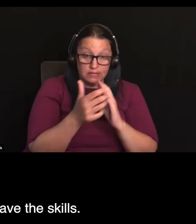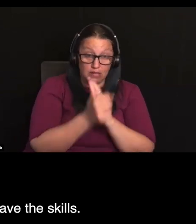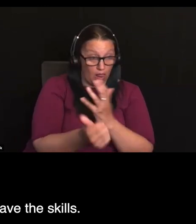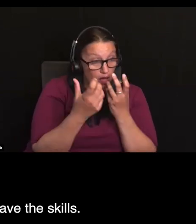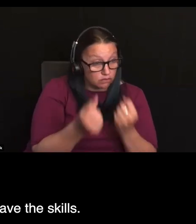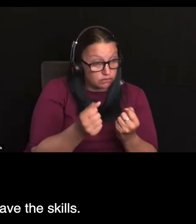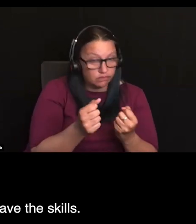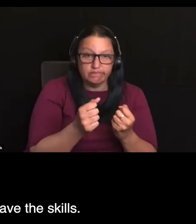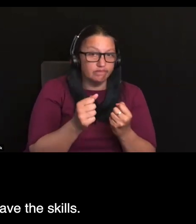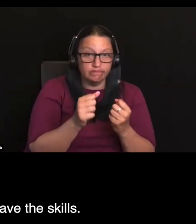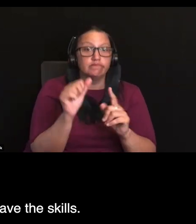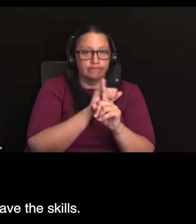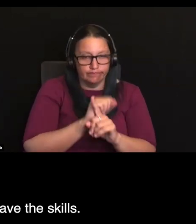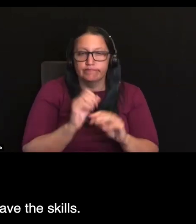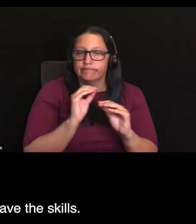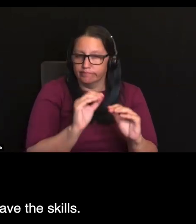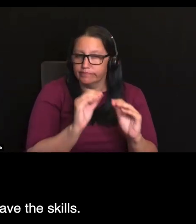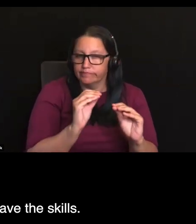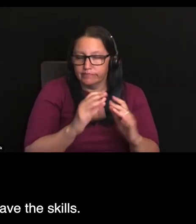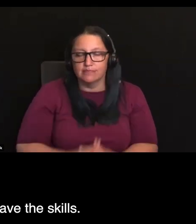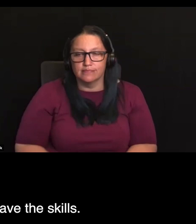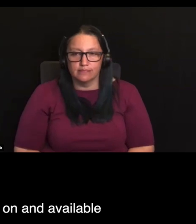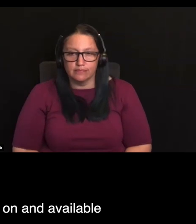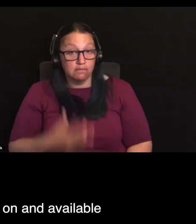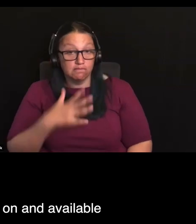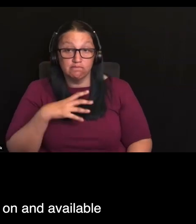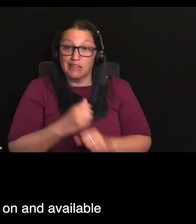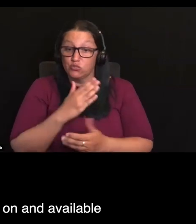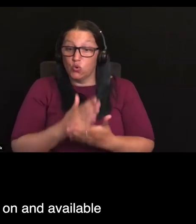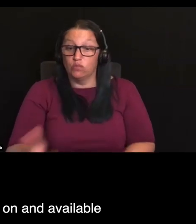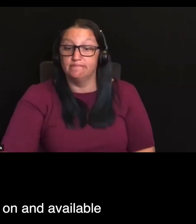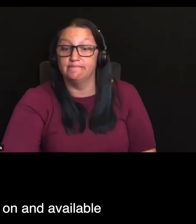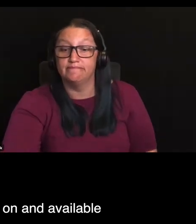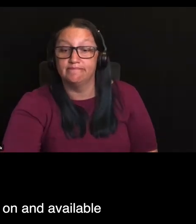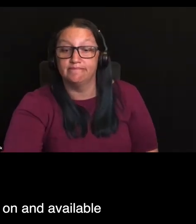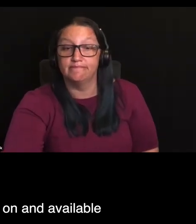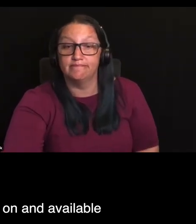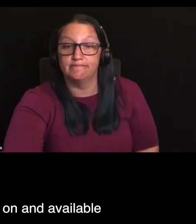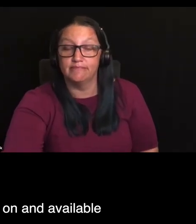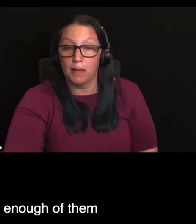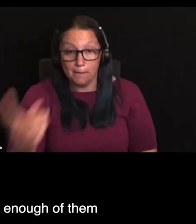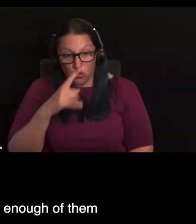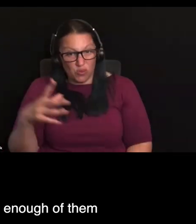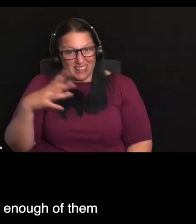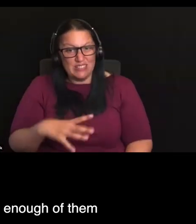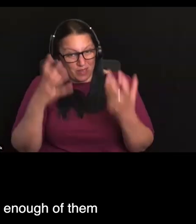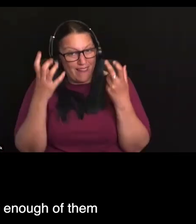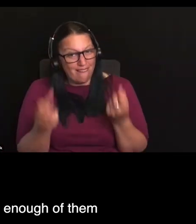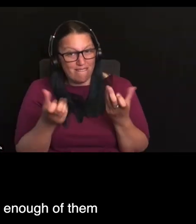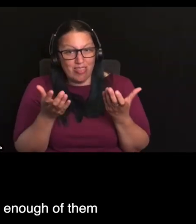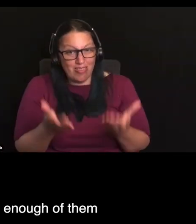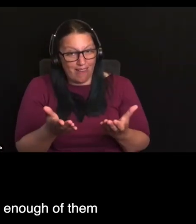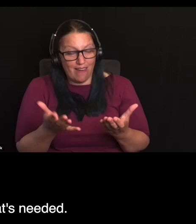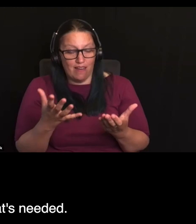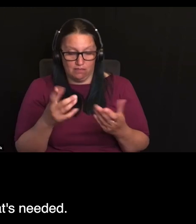sure that you have the skills, the people that you need to have on and available have got skills and you've got